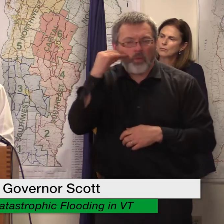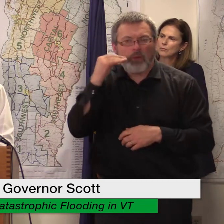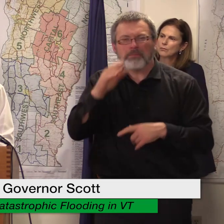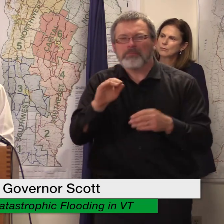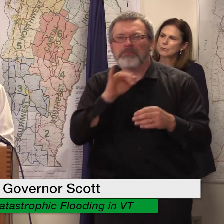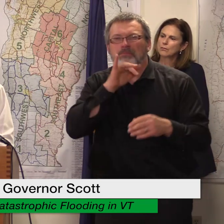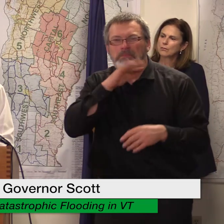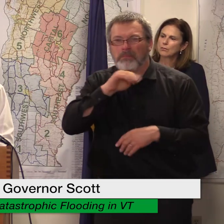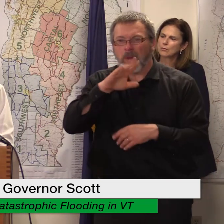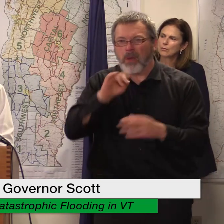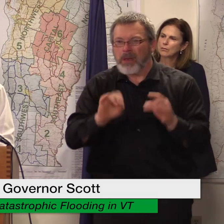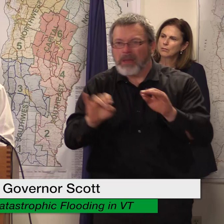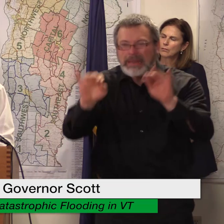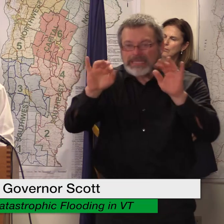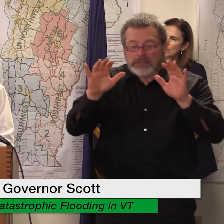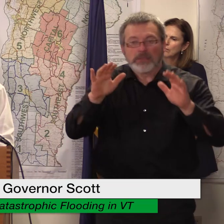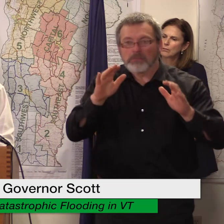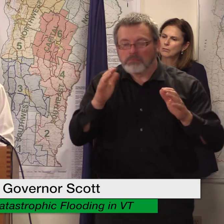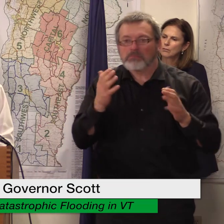for additional assistance